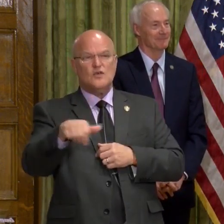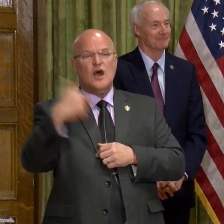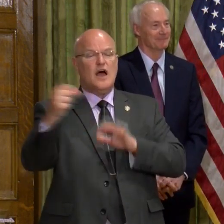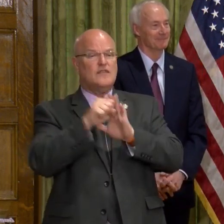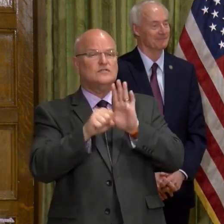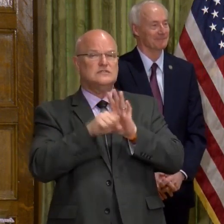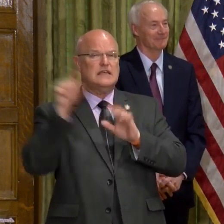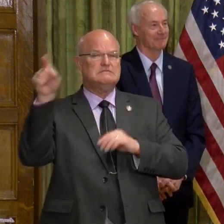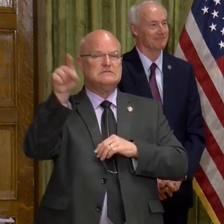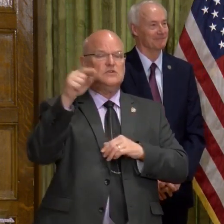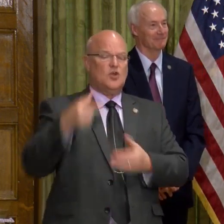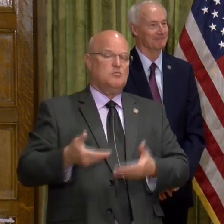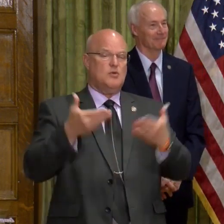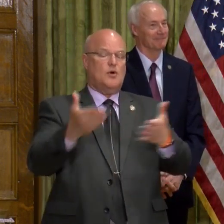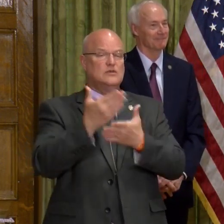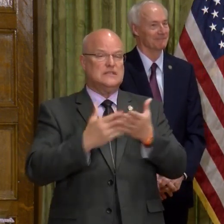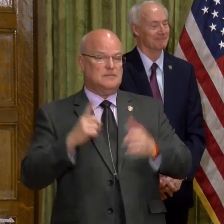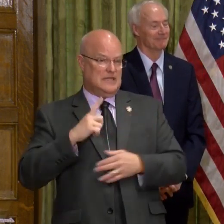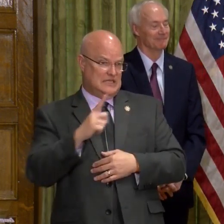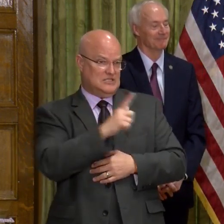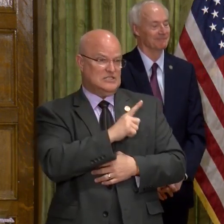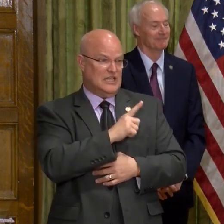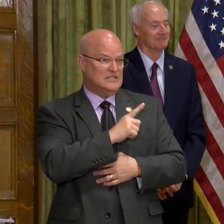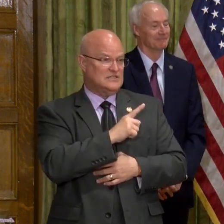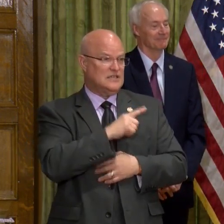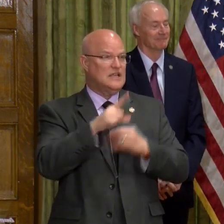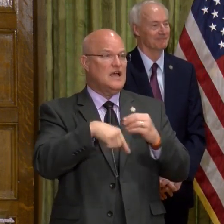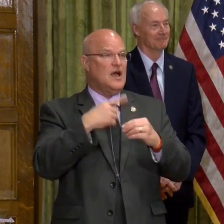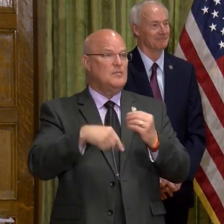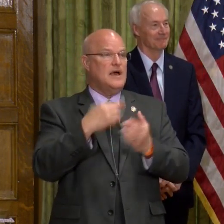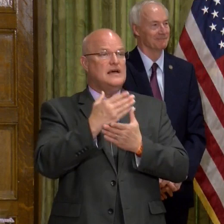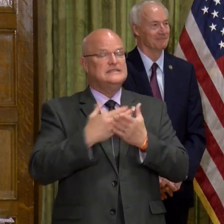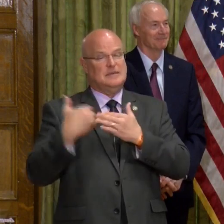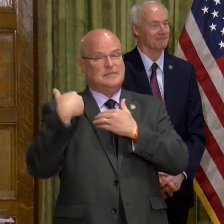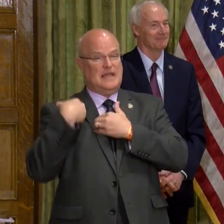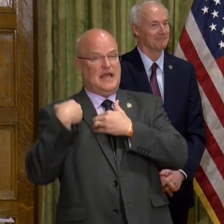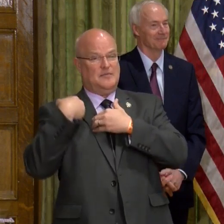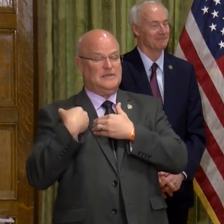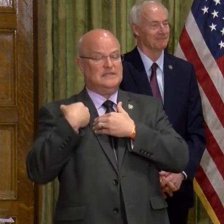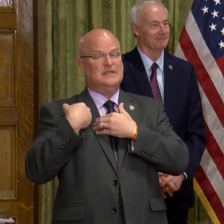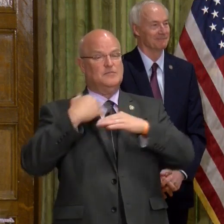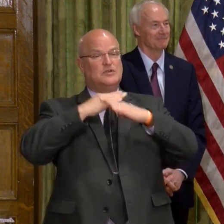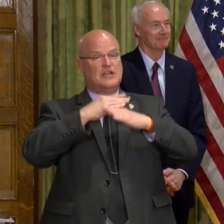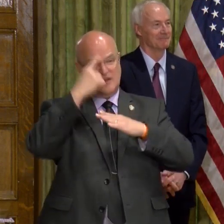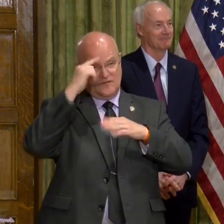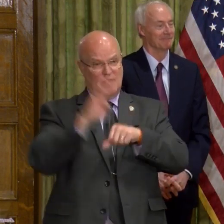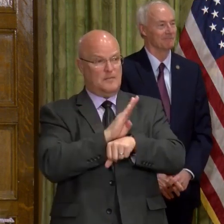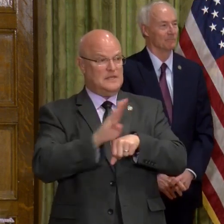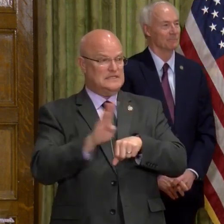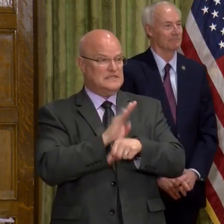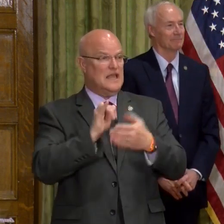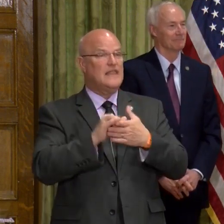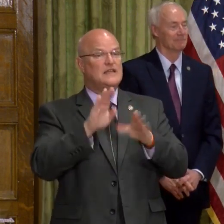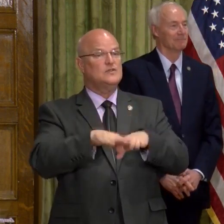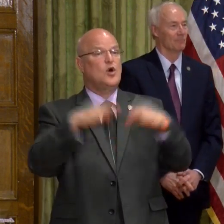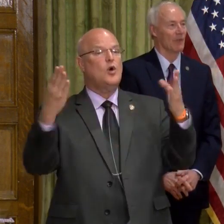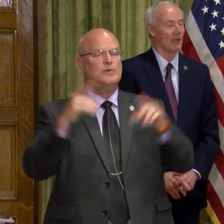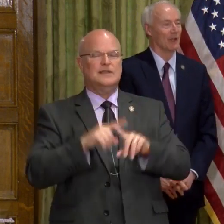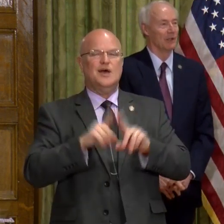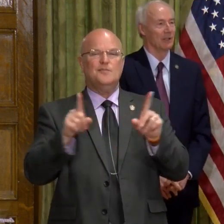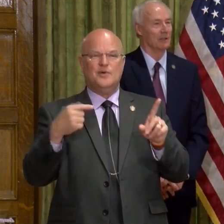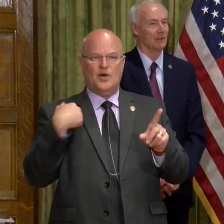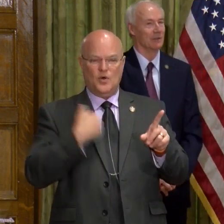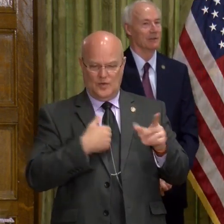other states who have proposed some legislation regarding some liability protection for those businesses that do open. But